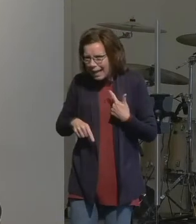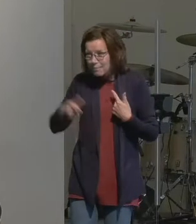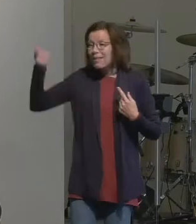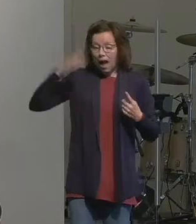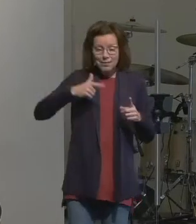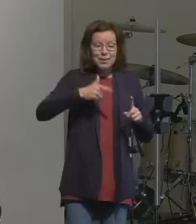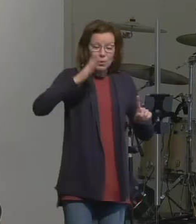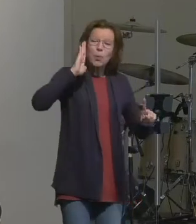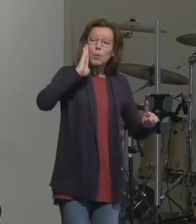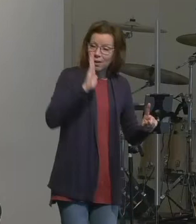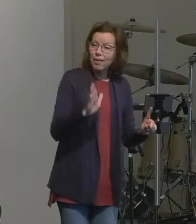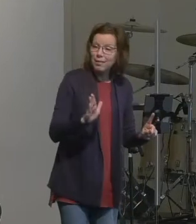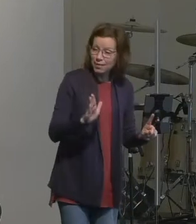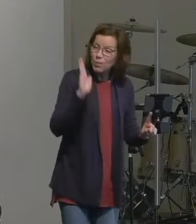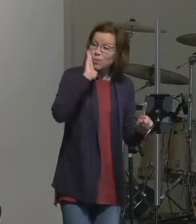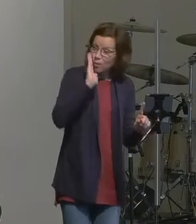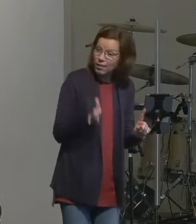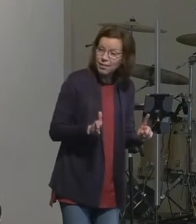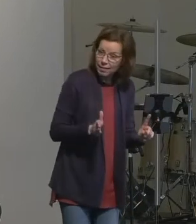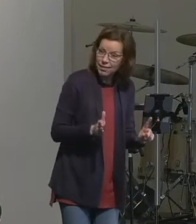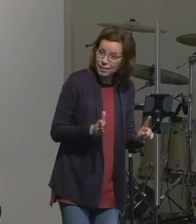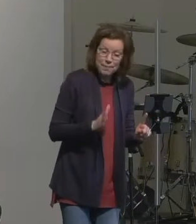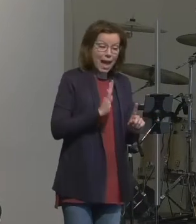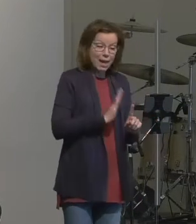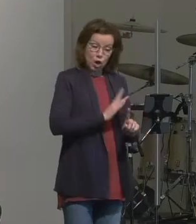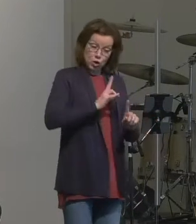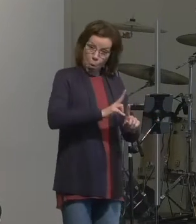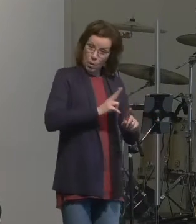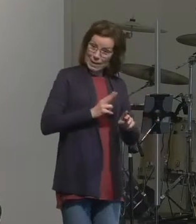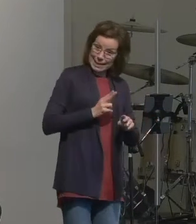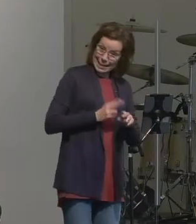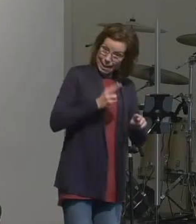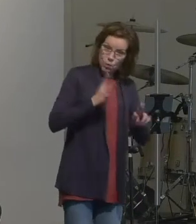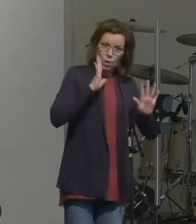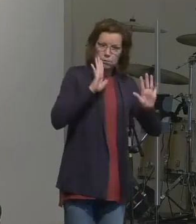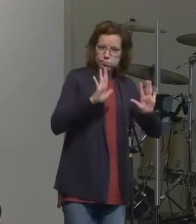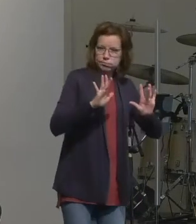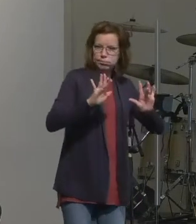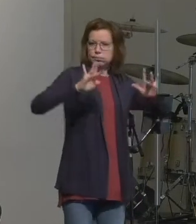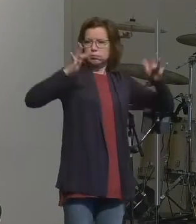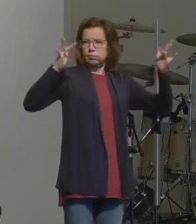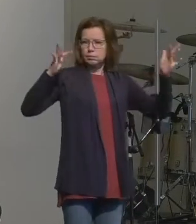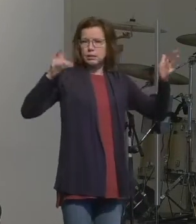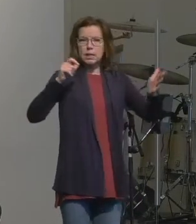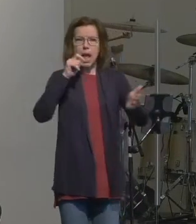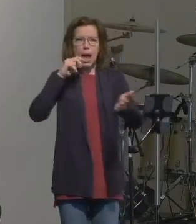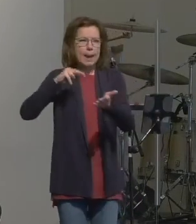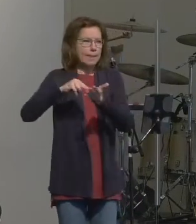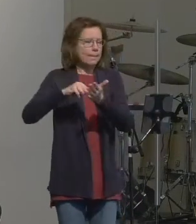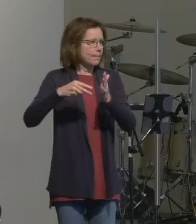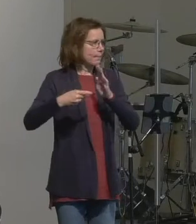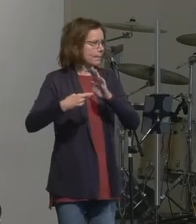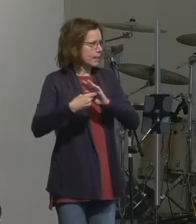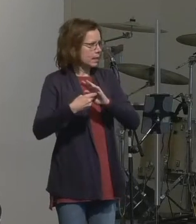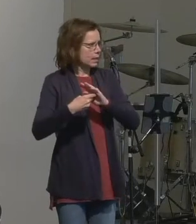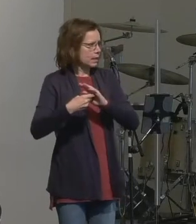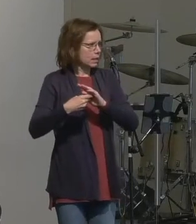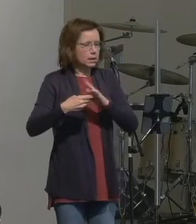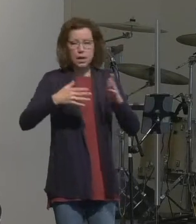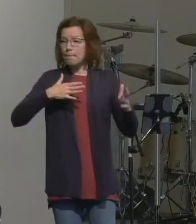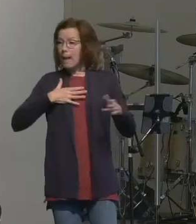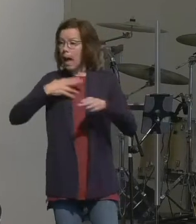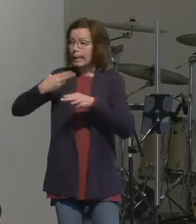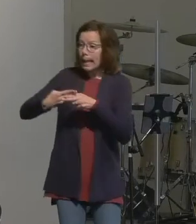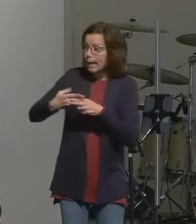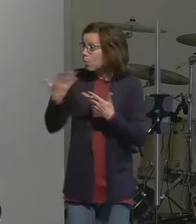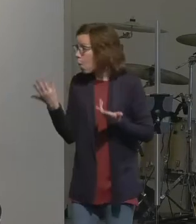but he also says I'll make your name great and see name here is not like when I get up when we sign name as in I'm Nathanael what's